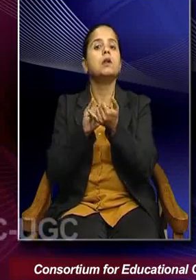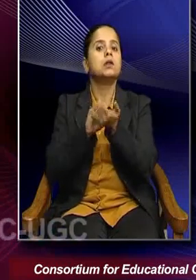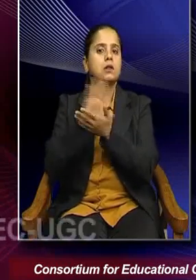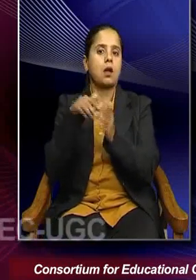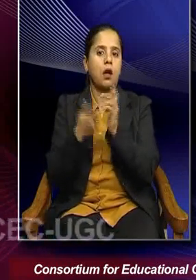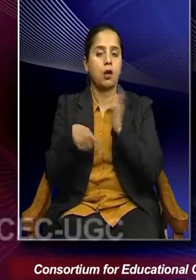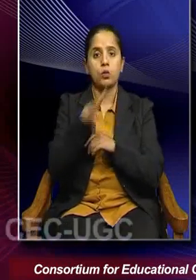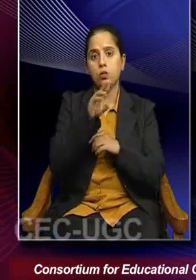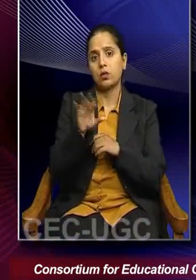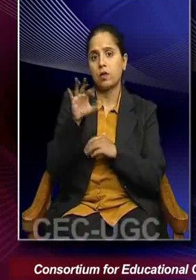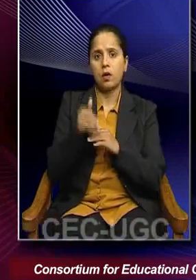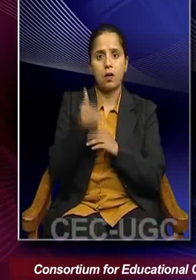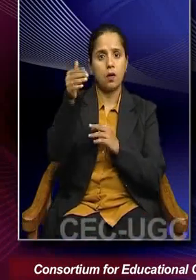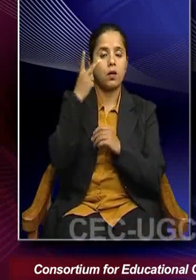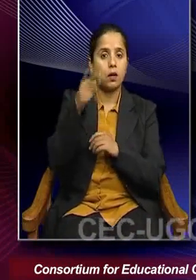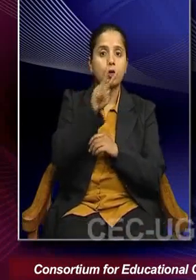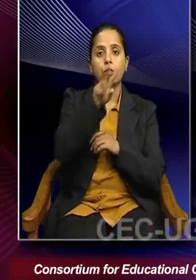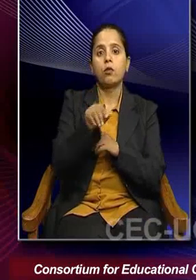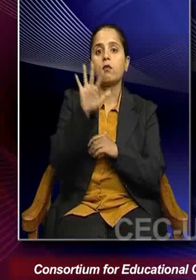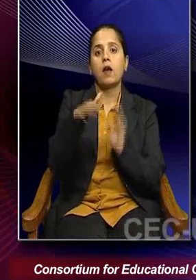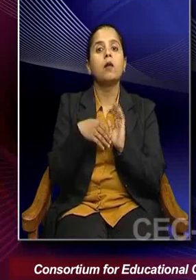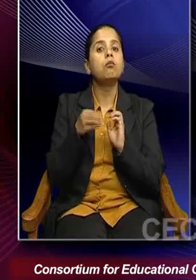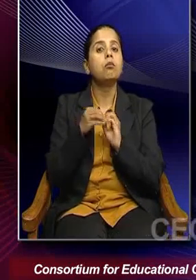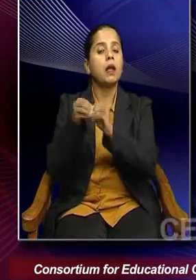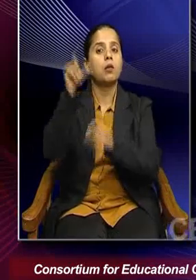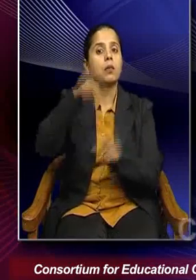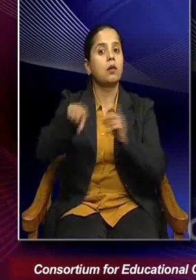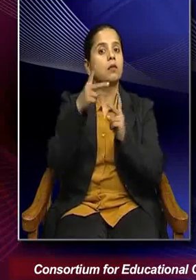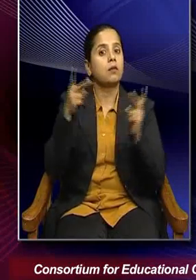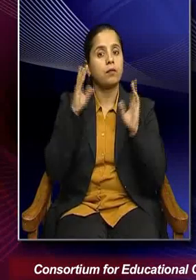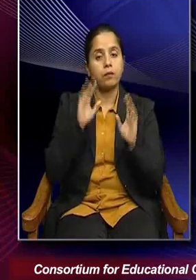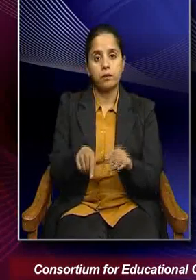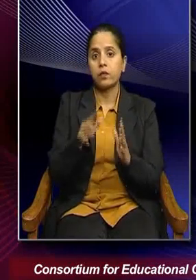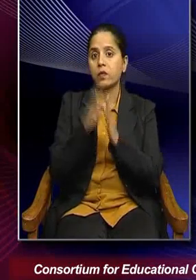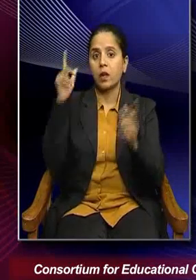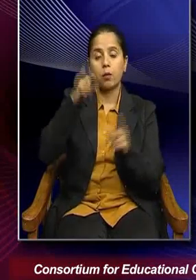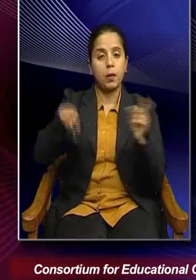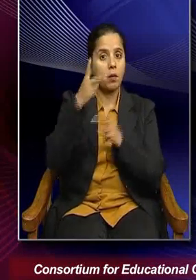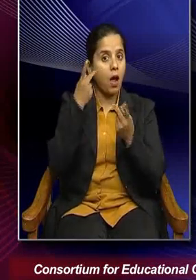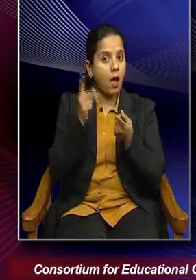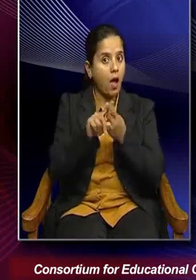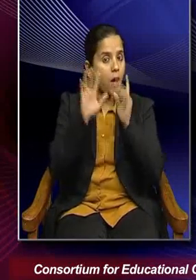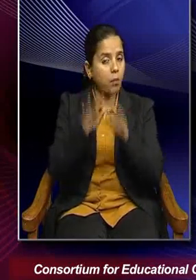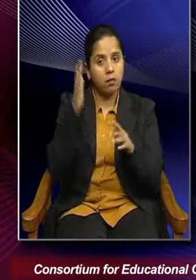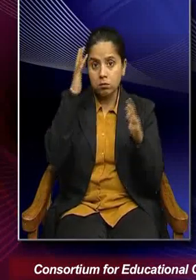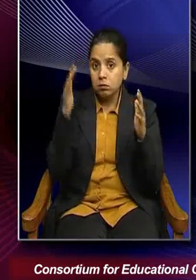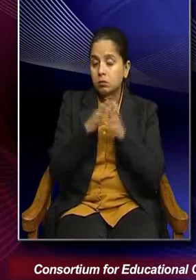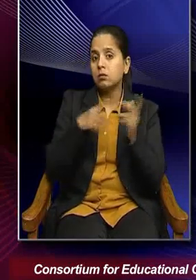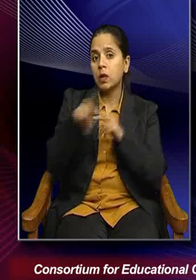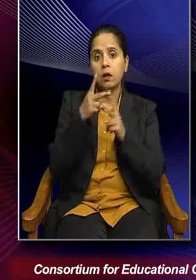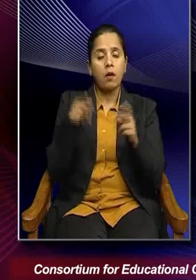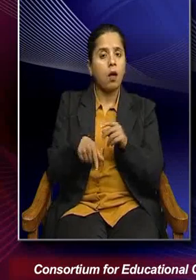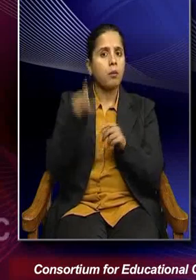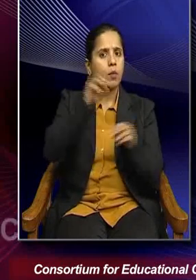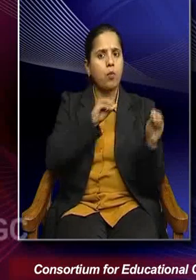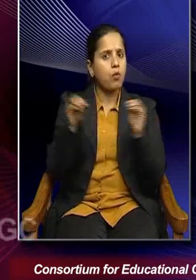they are projected to be 2.5 billion people living over there. There is a large number of fragile and conflict-driven countries.